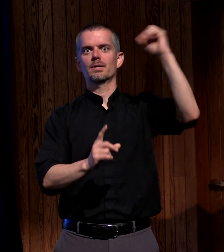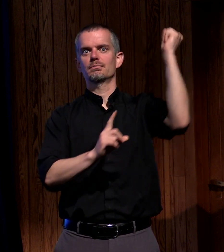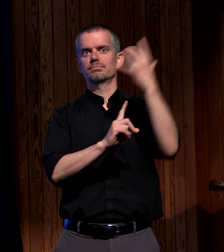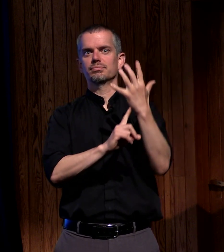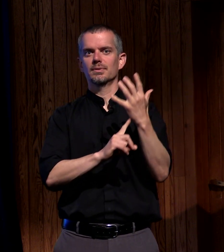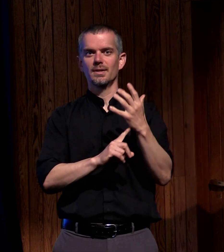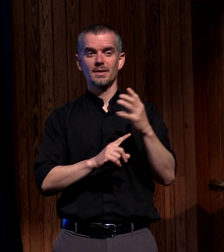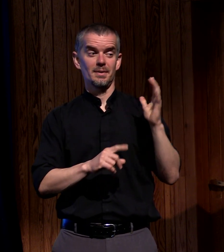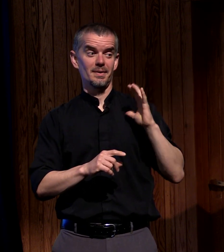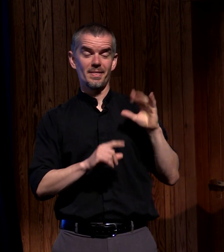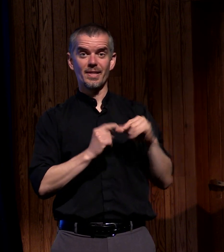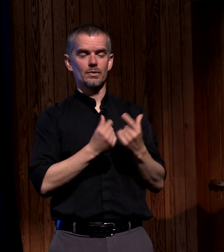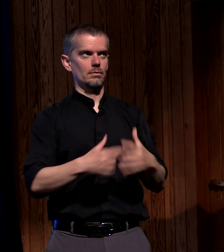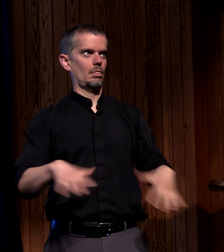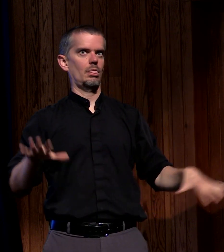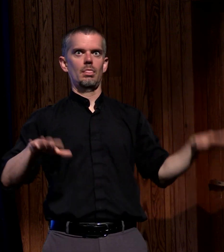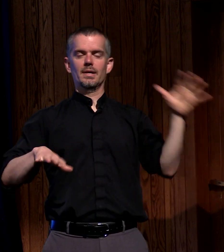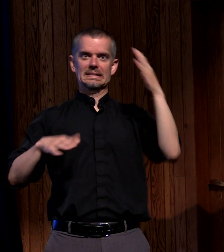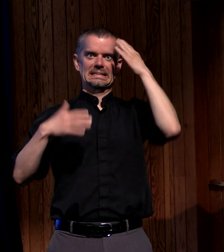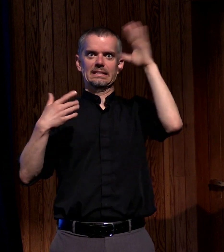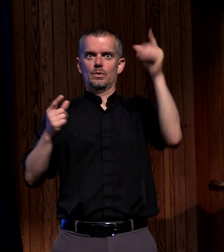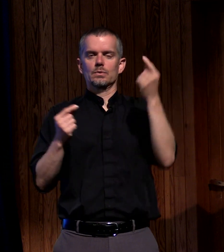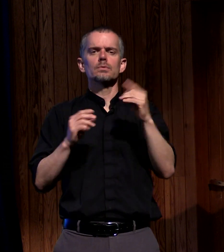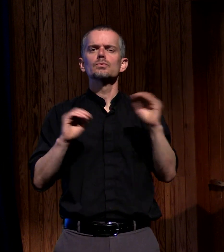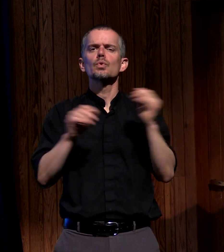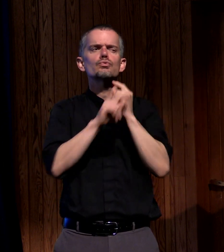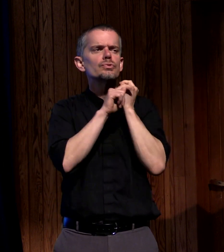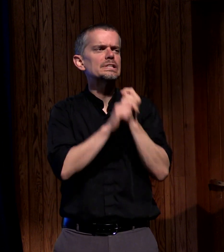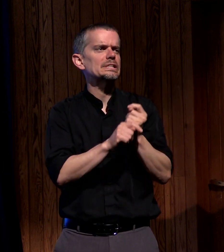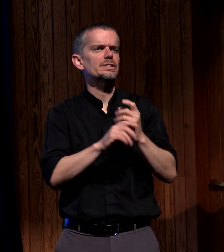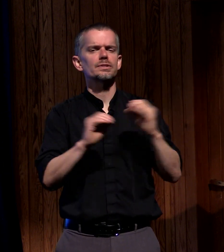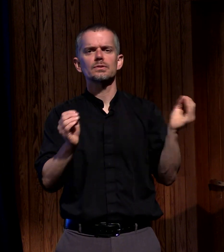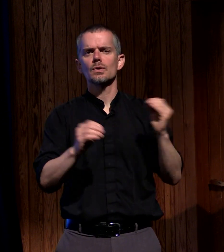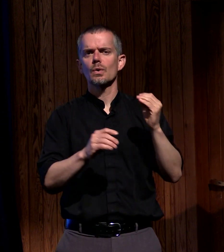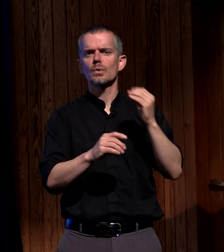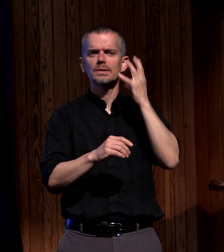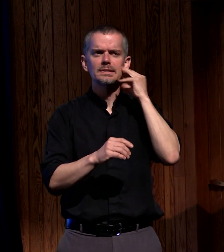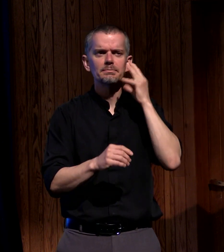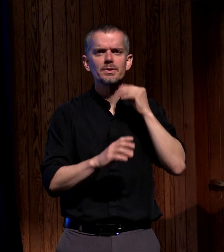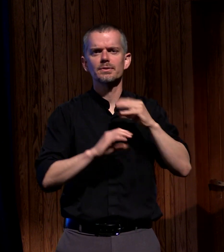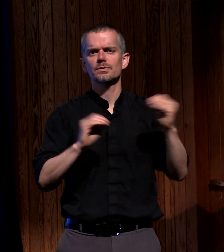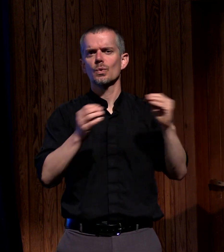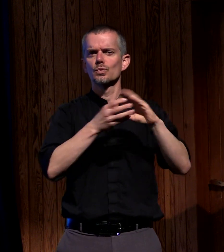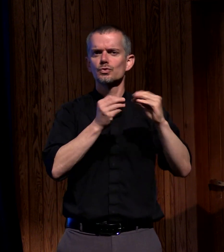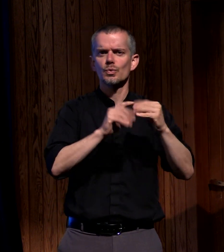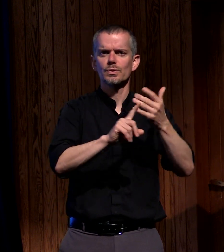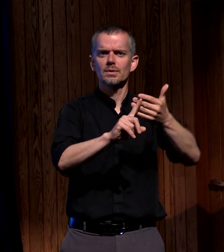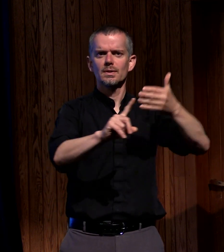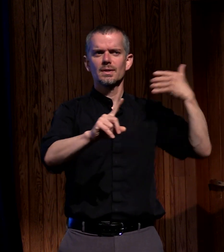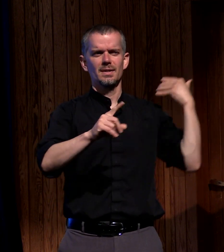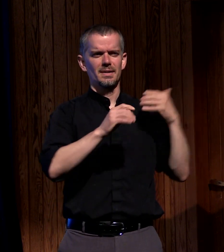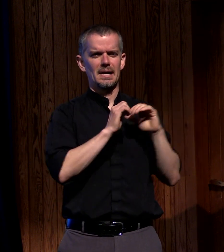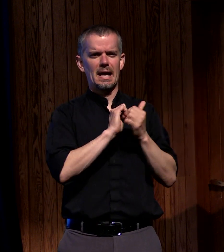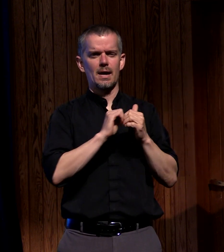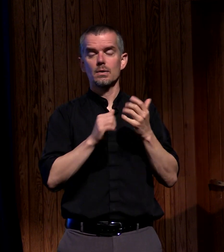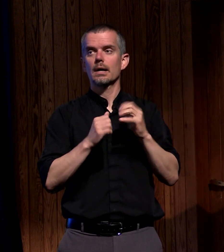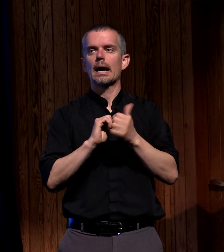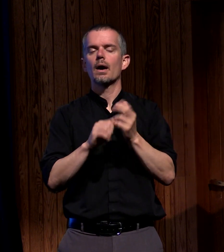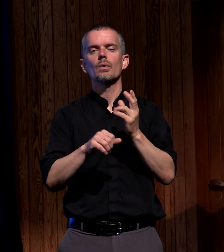idea what was happening there were no traditions there was no theology no fear of how this could be abused or explained away